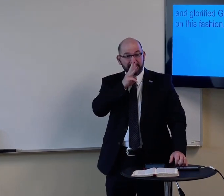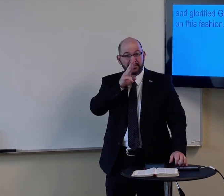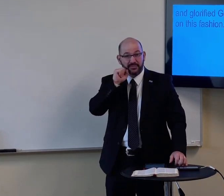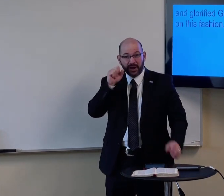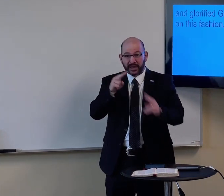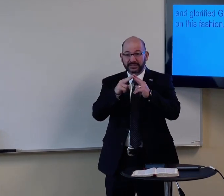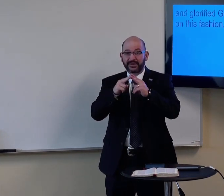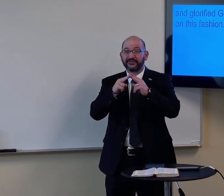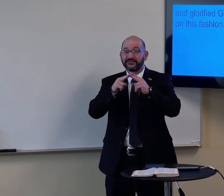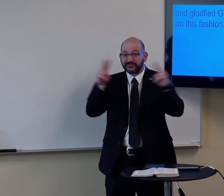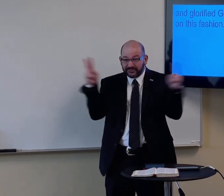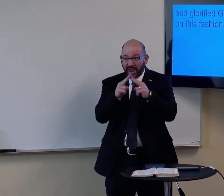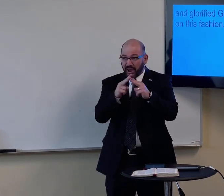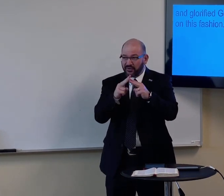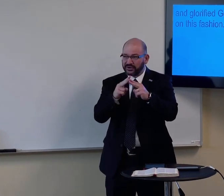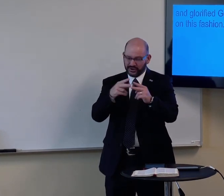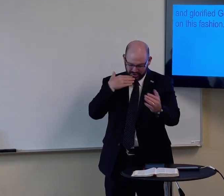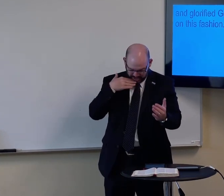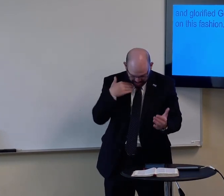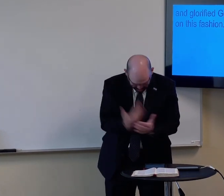It was very good.